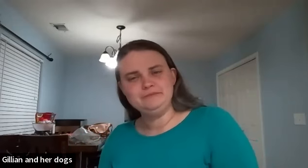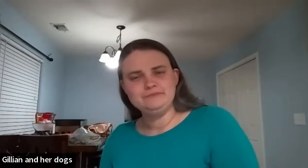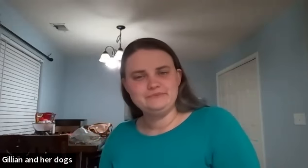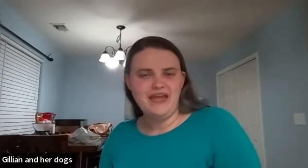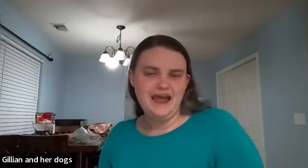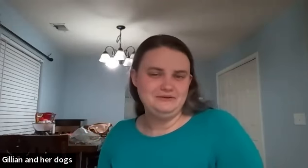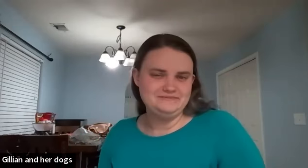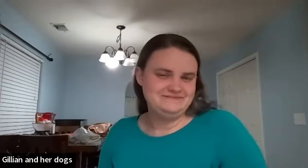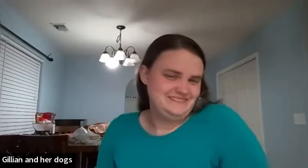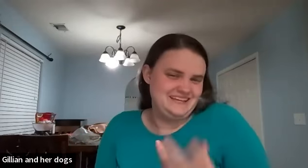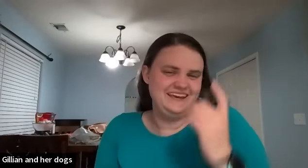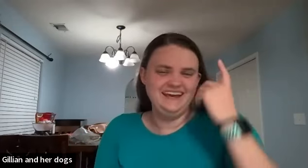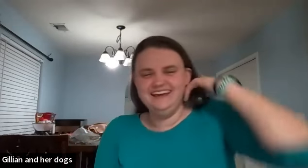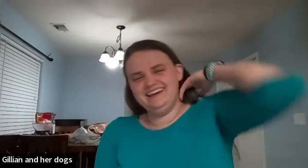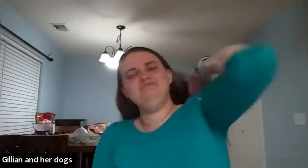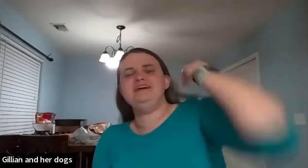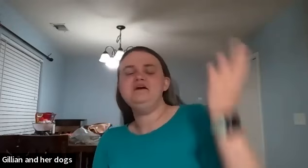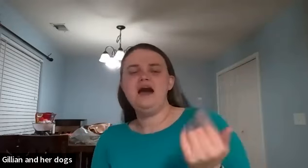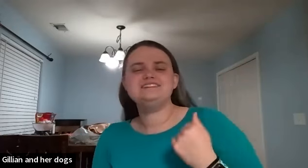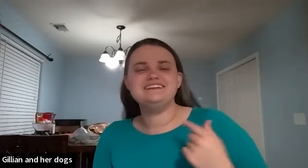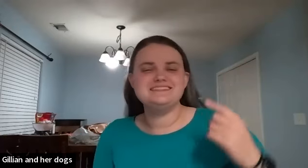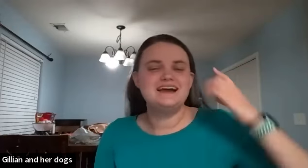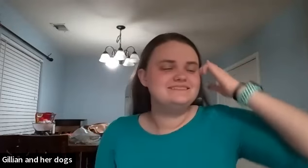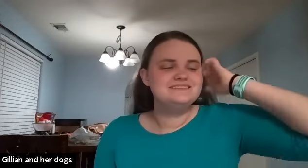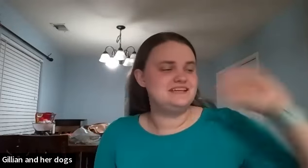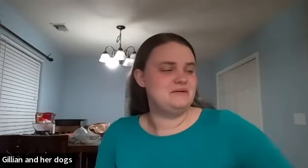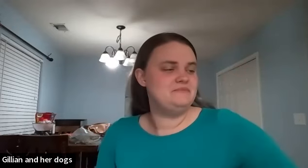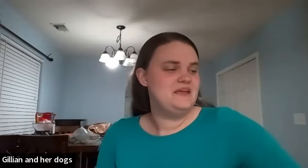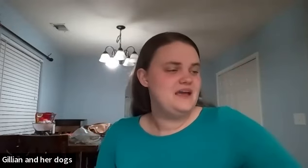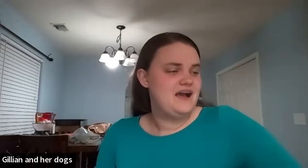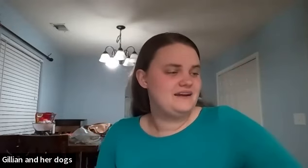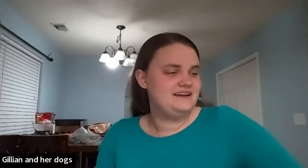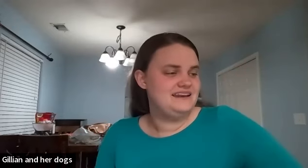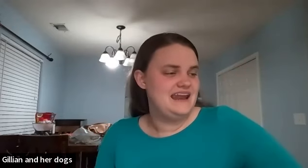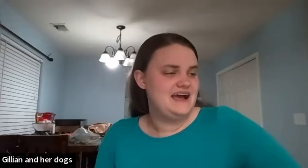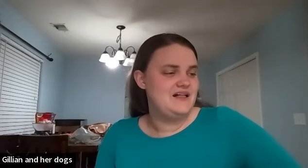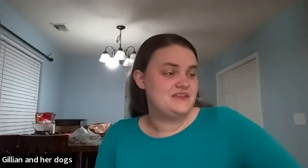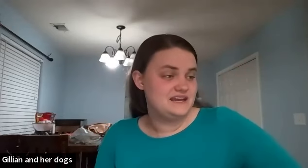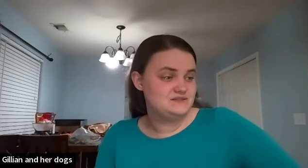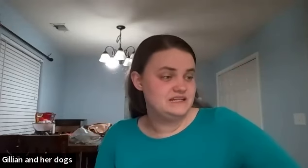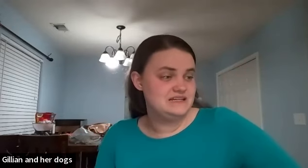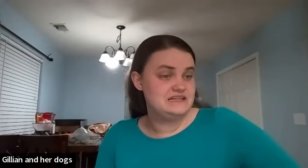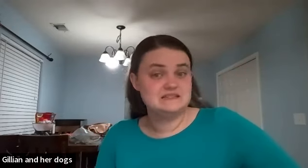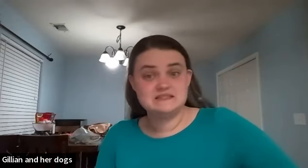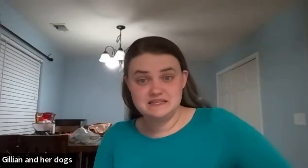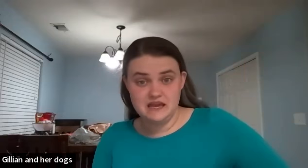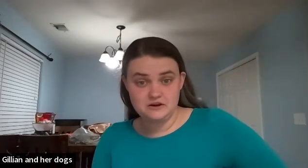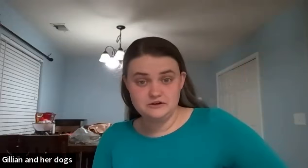i don't know i'm like i just like the sign so all right now the next one is scared